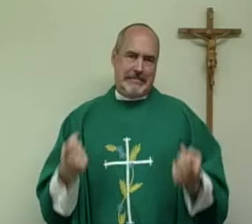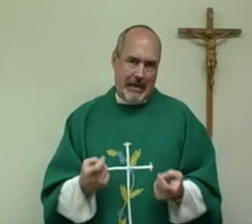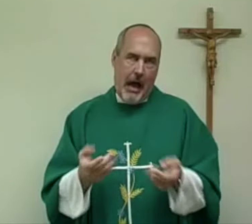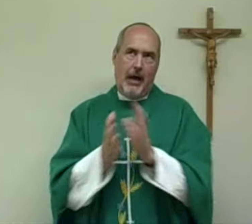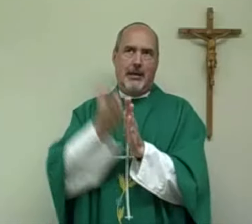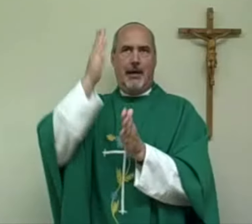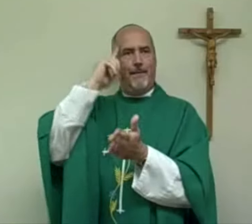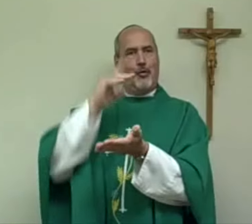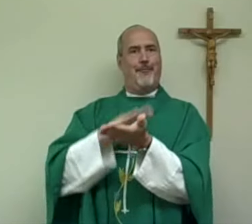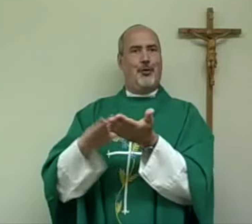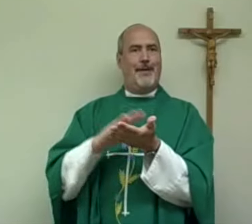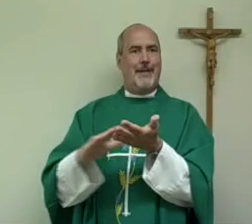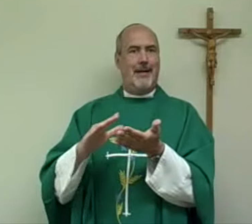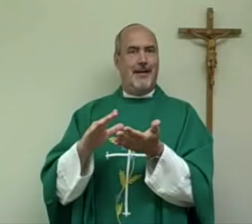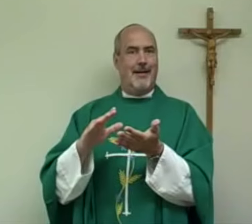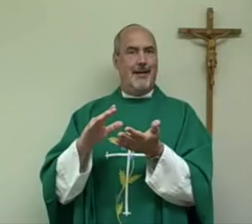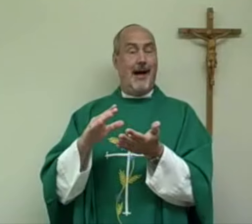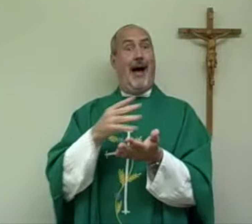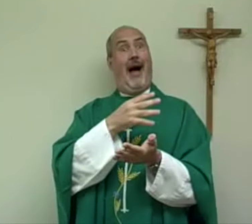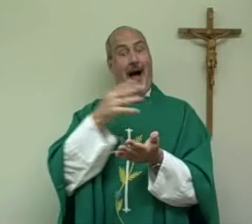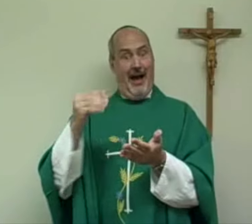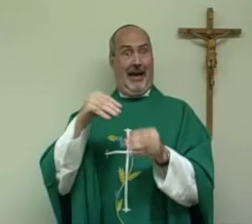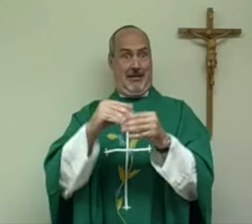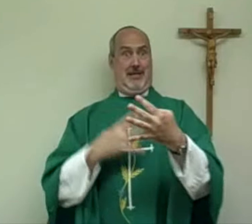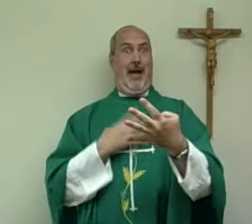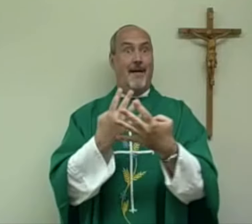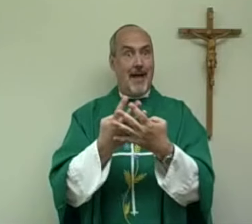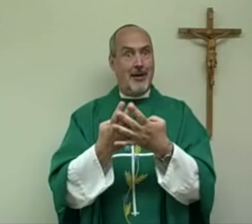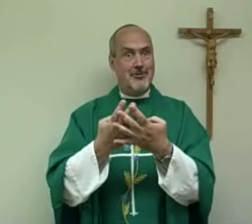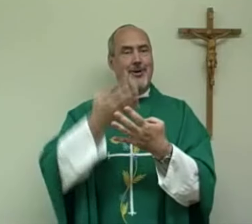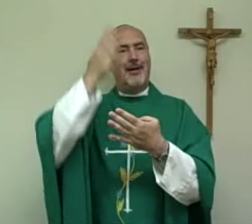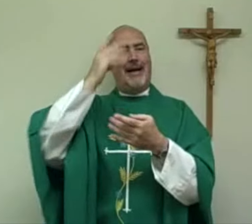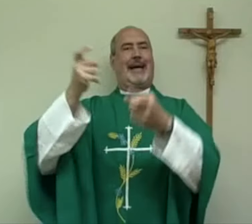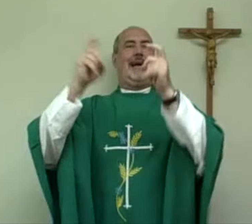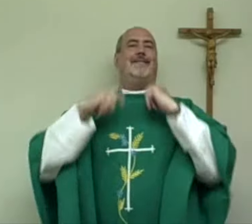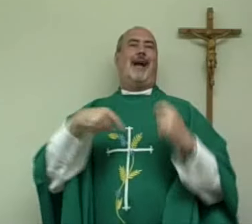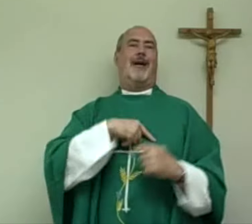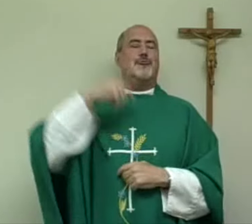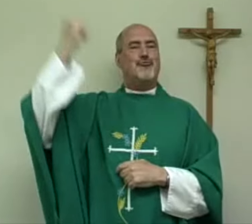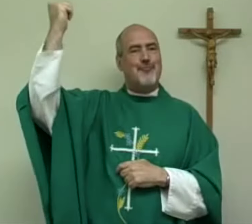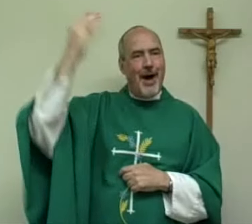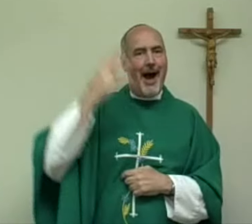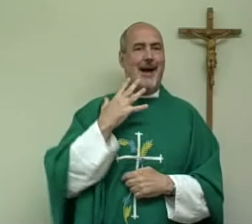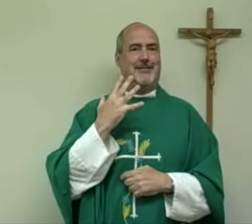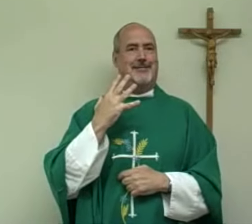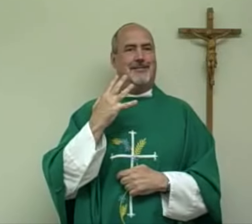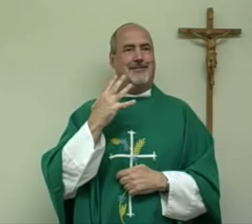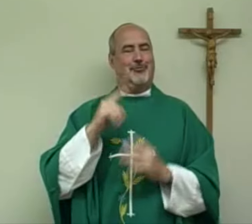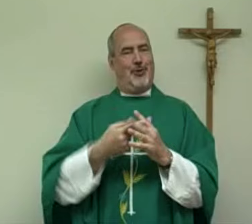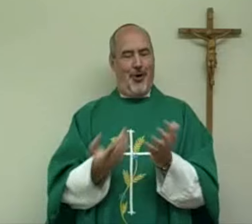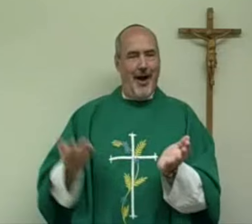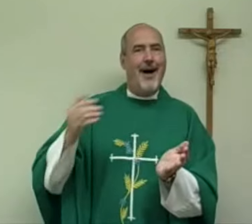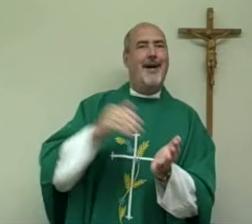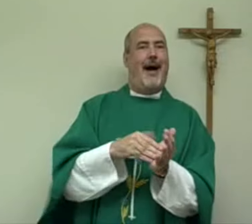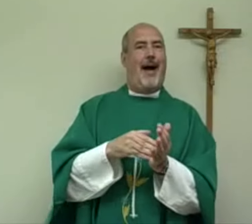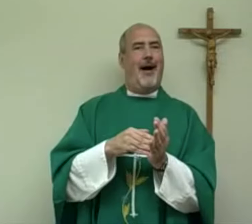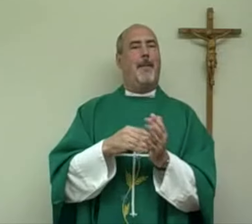A chance to humble ourselves, ask forgiveness. And in confession, God gives us His